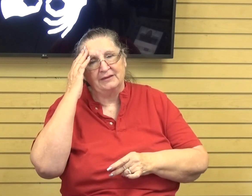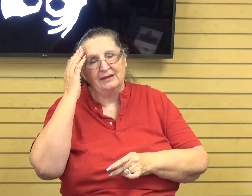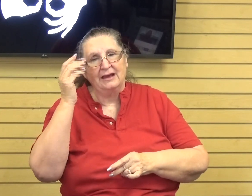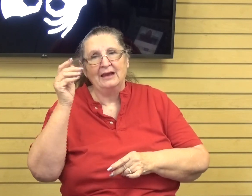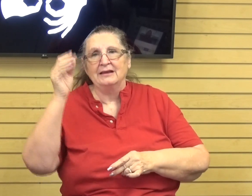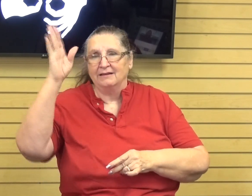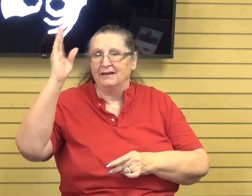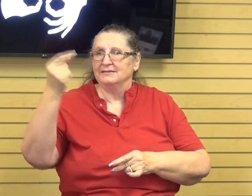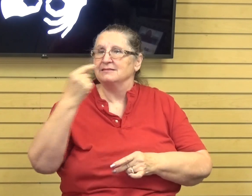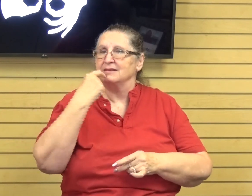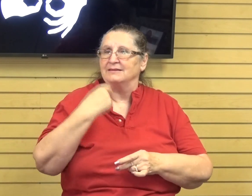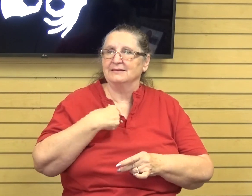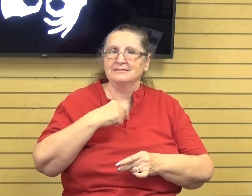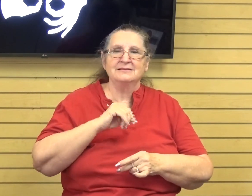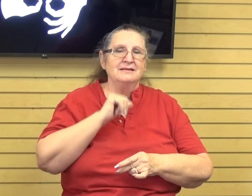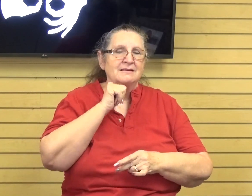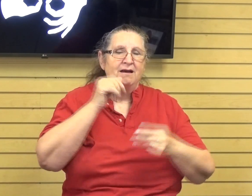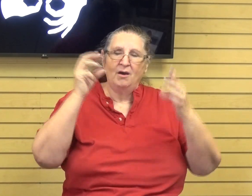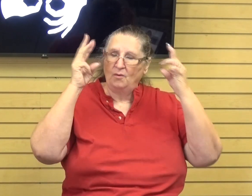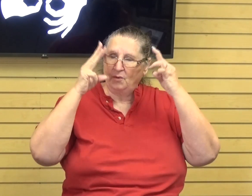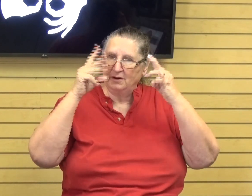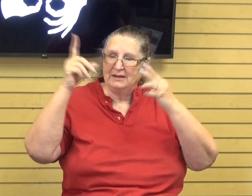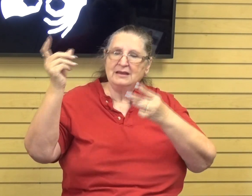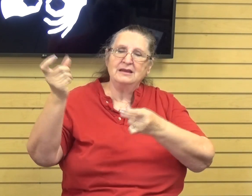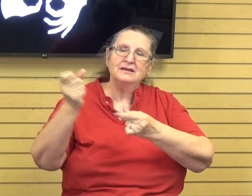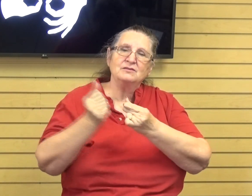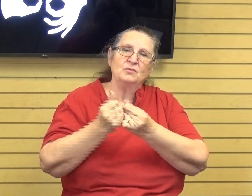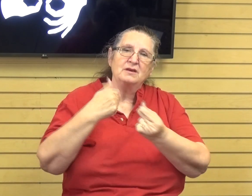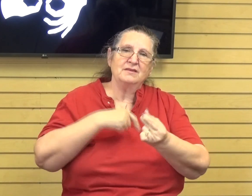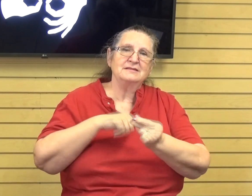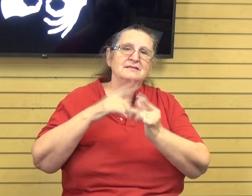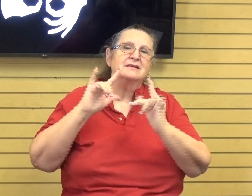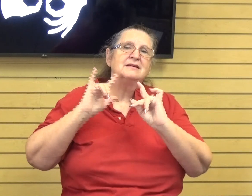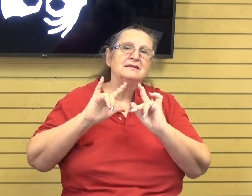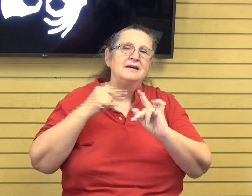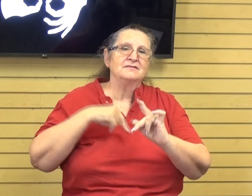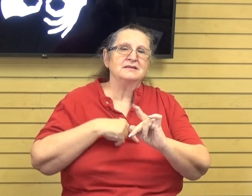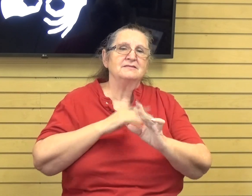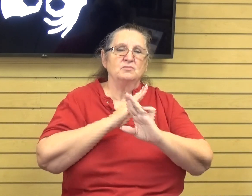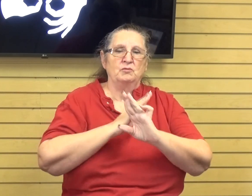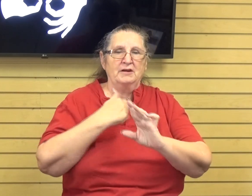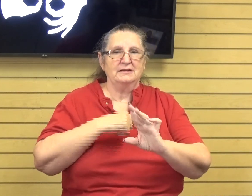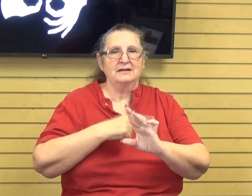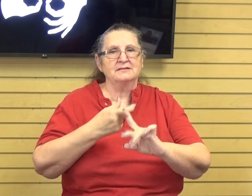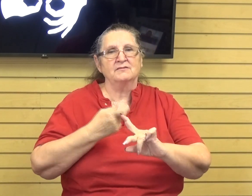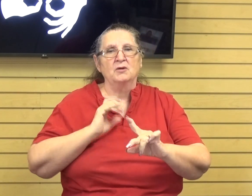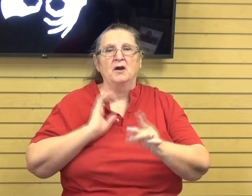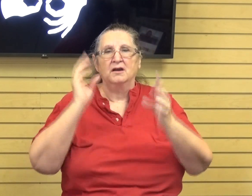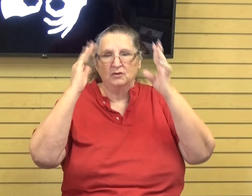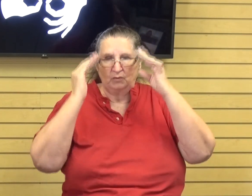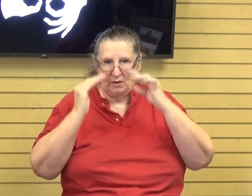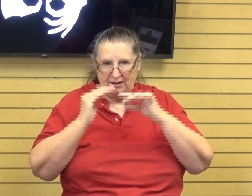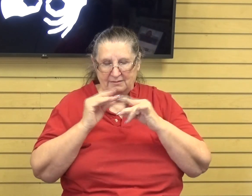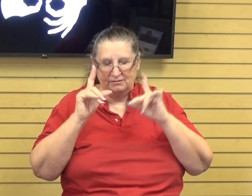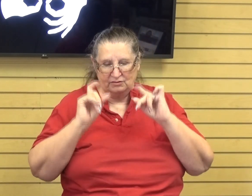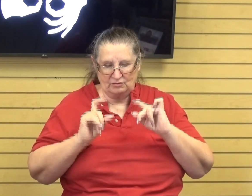us to not worry, that He's here for us. He loves us and He's here to protect us from our trials if we're going through any.